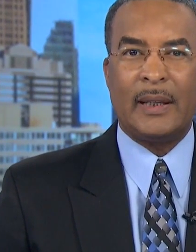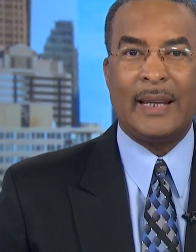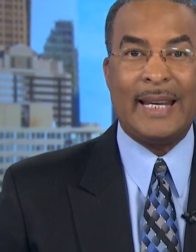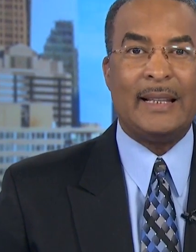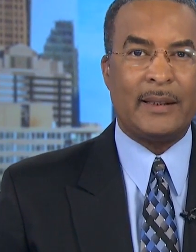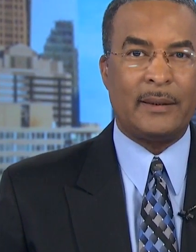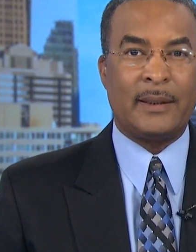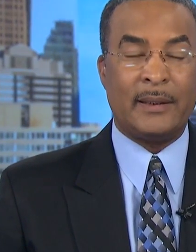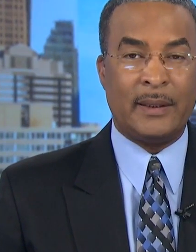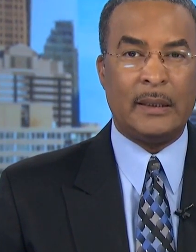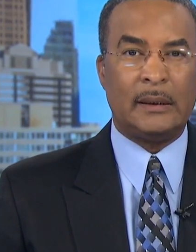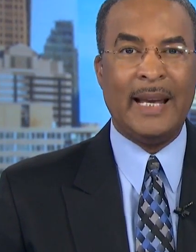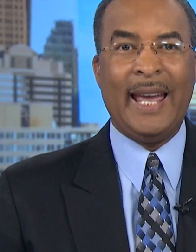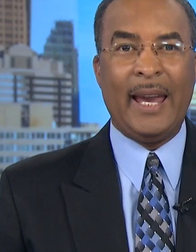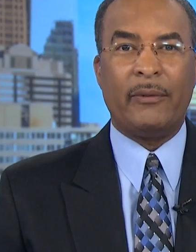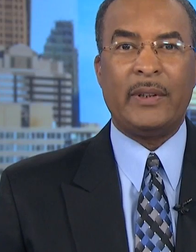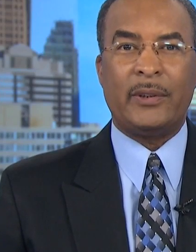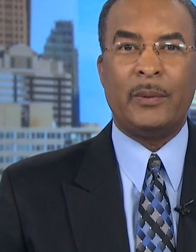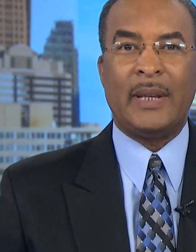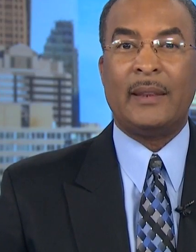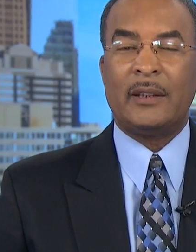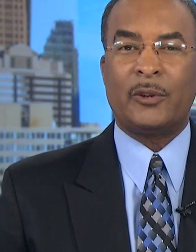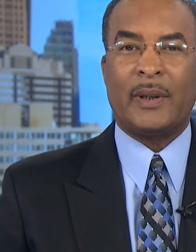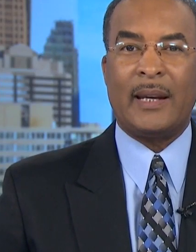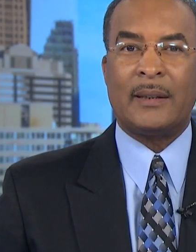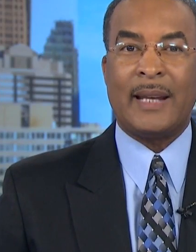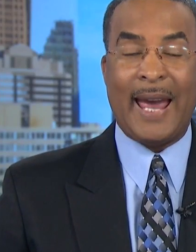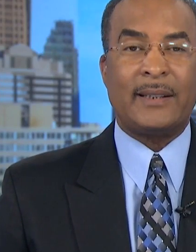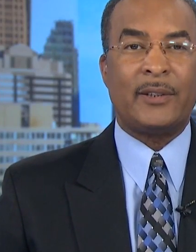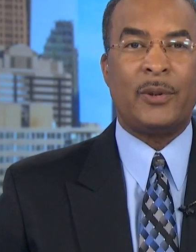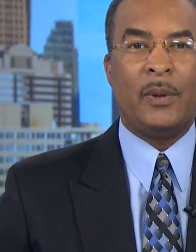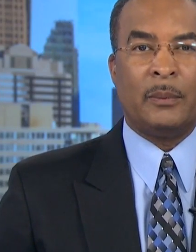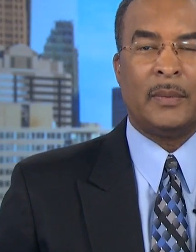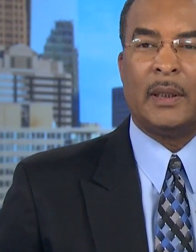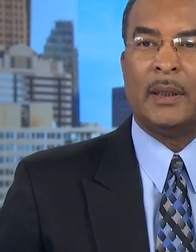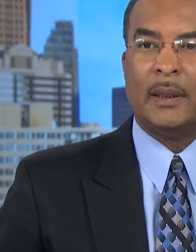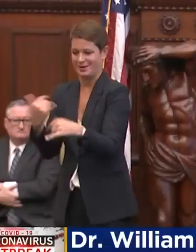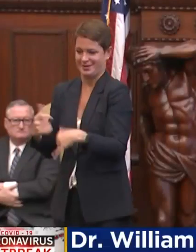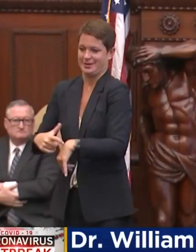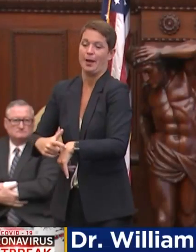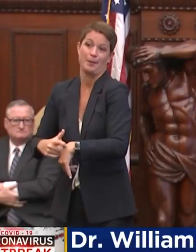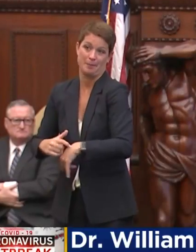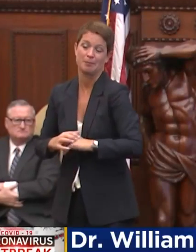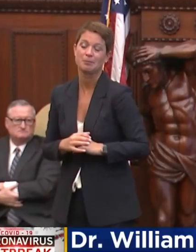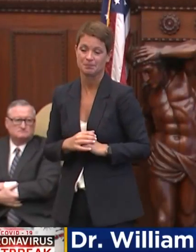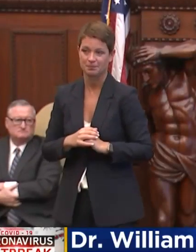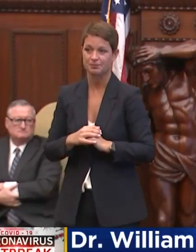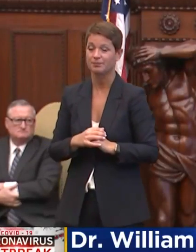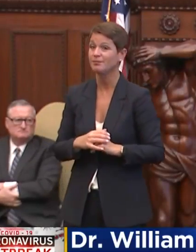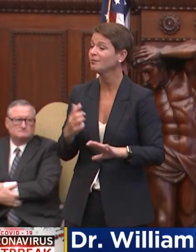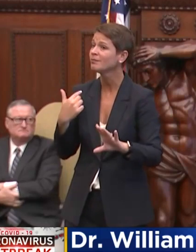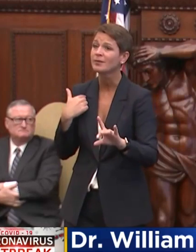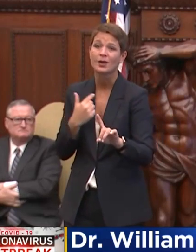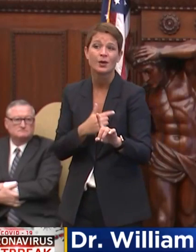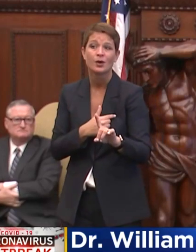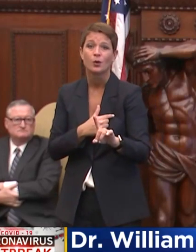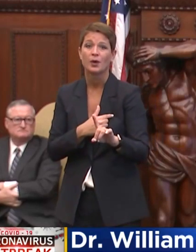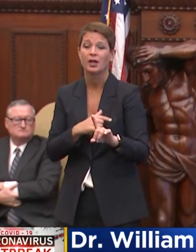offer the e-lessons until every student in the district has access to them. We are not